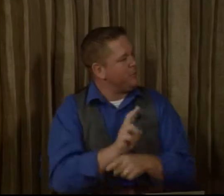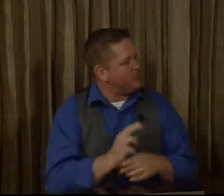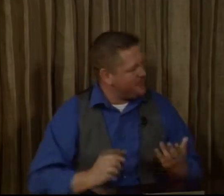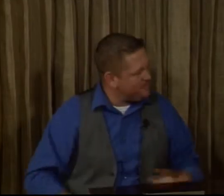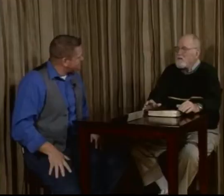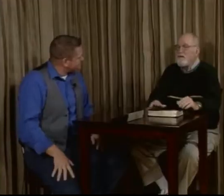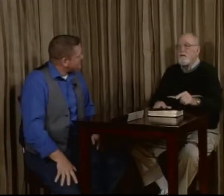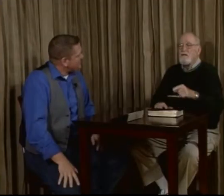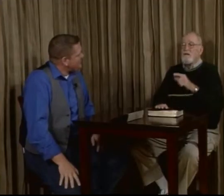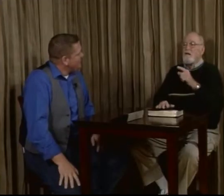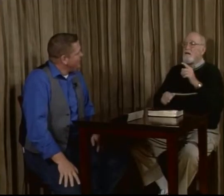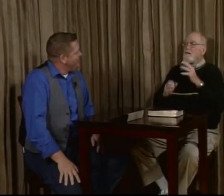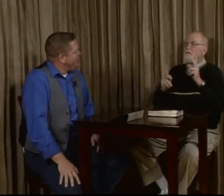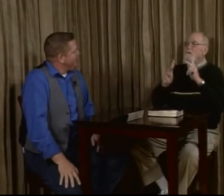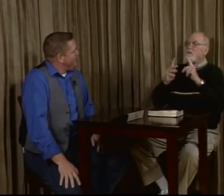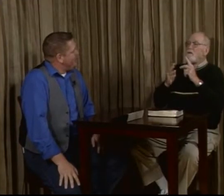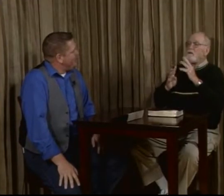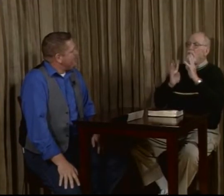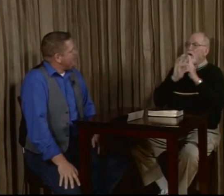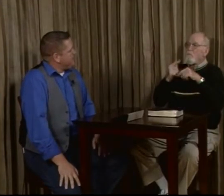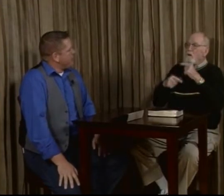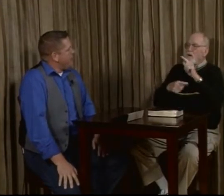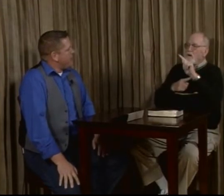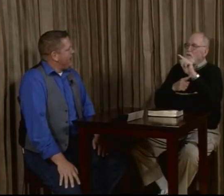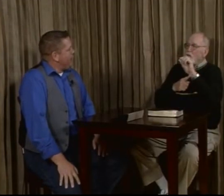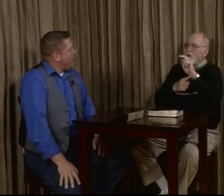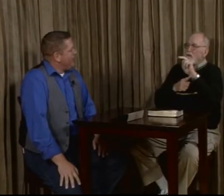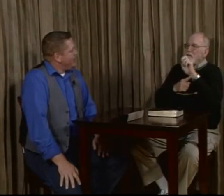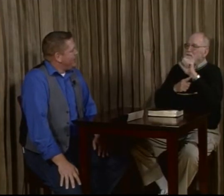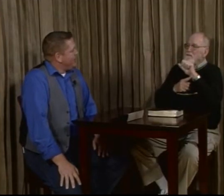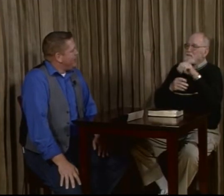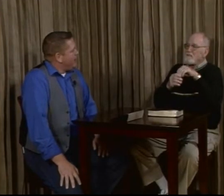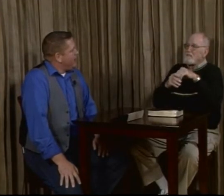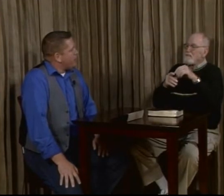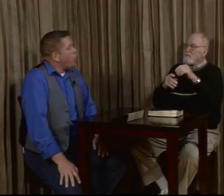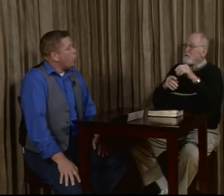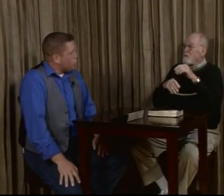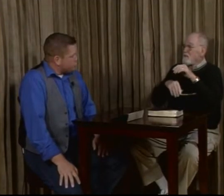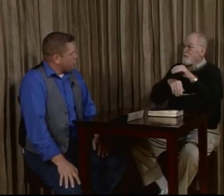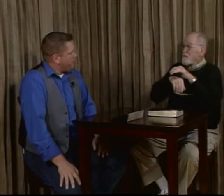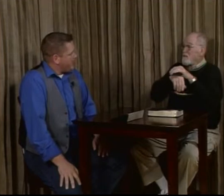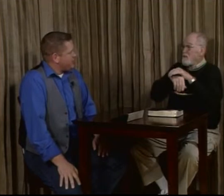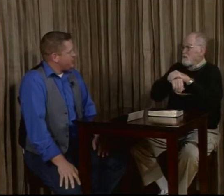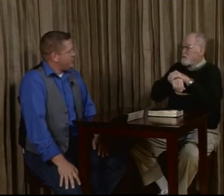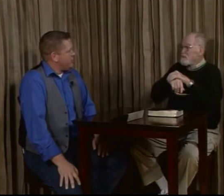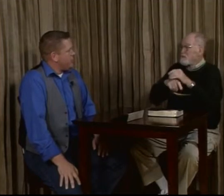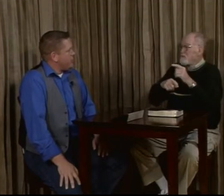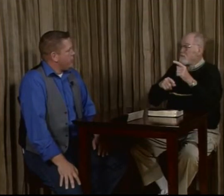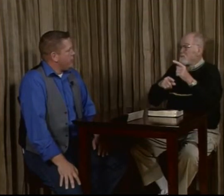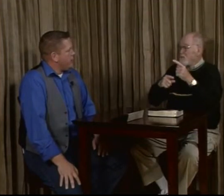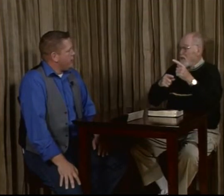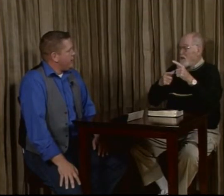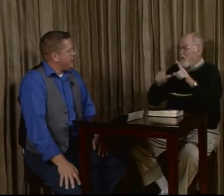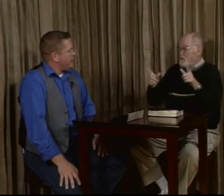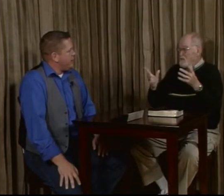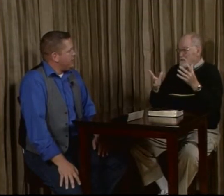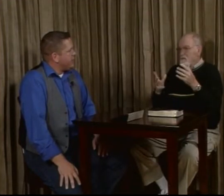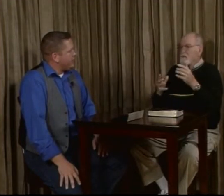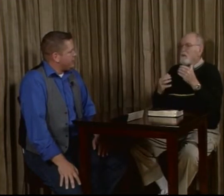uses. A lot of people talk about tones or pitches or inflection